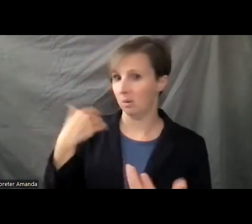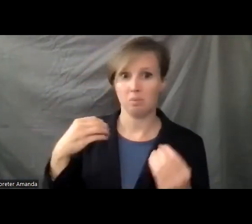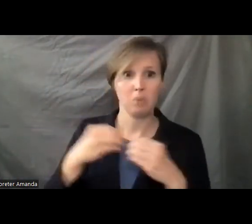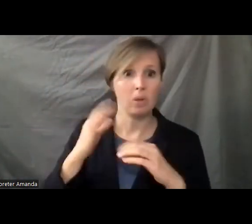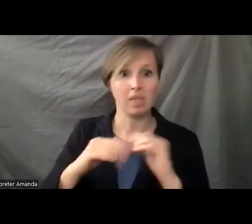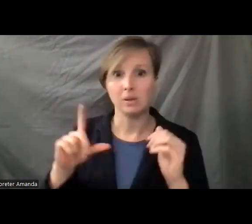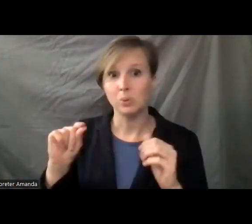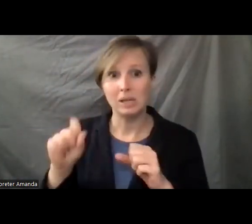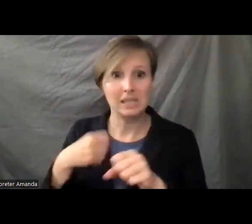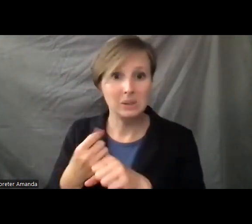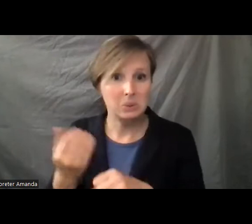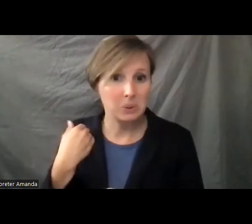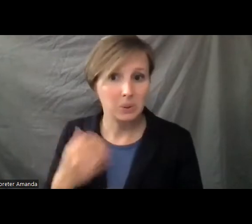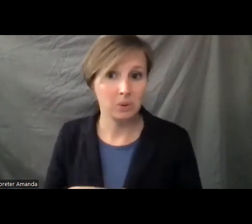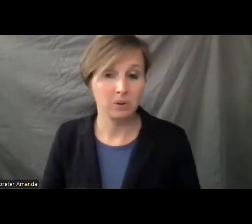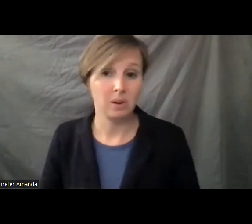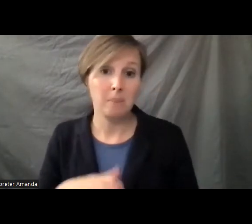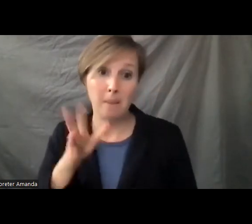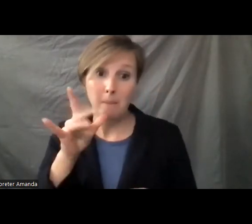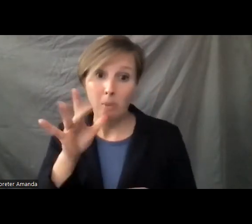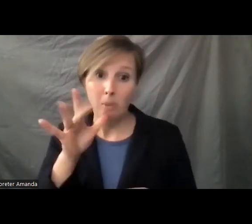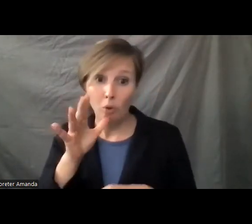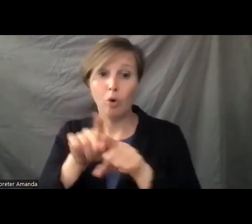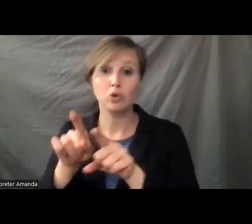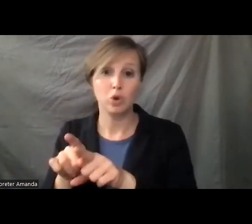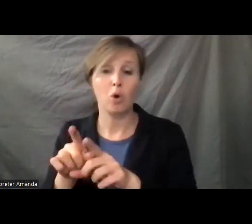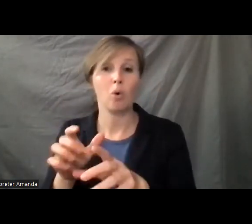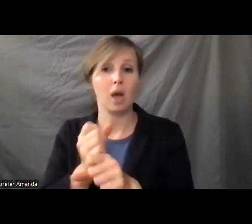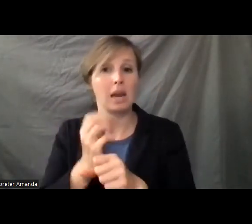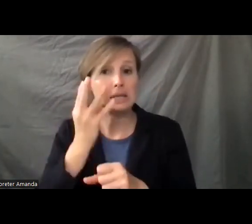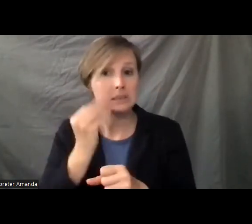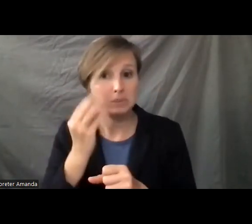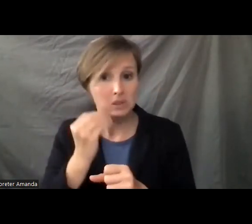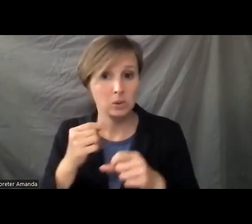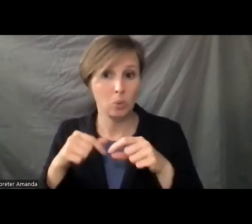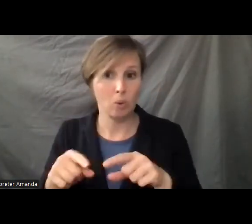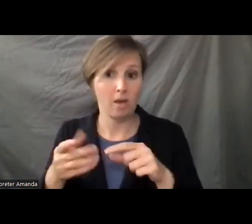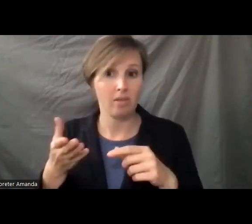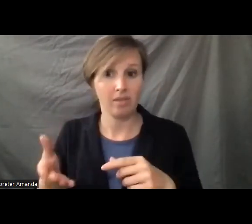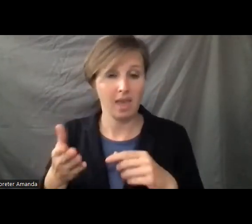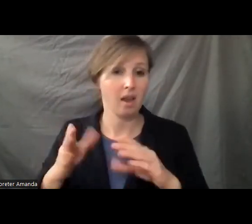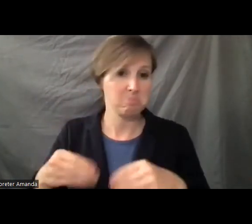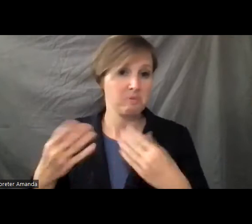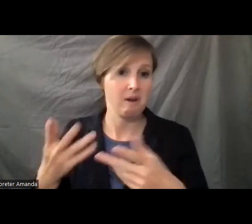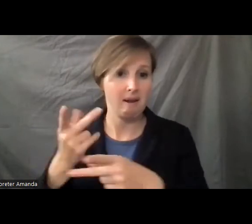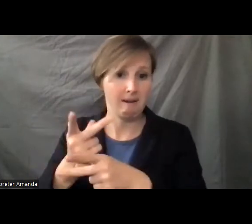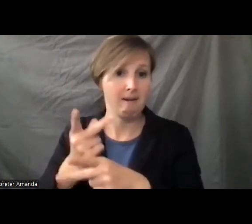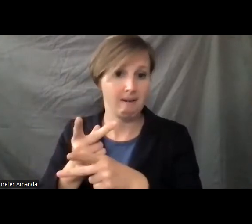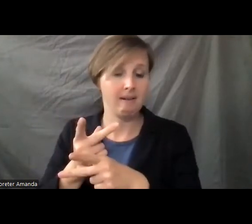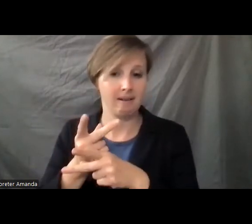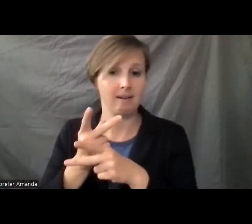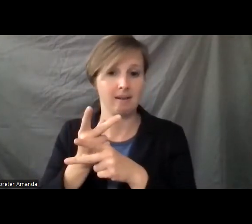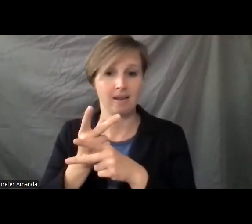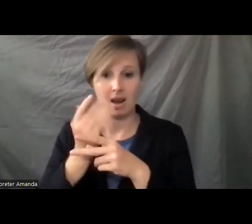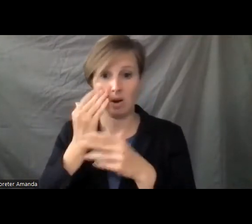years ago. She was also able to gain experience while she was being a caregiver. And I know that